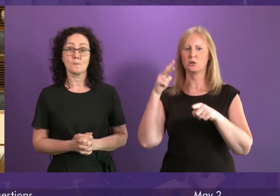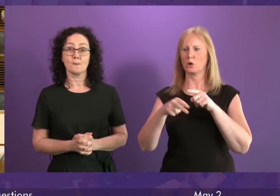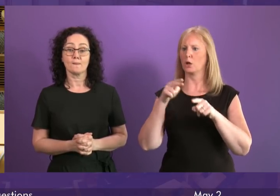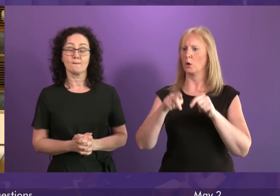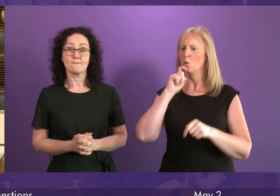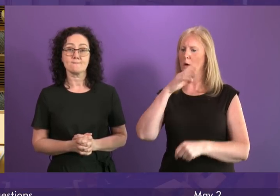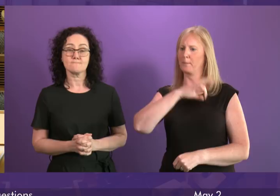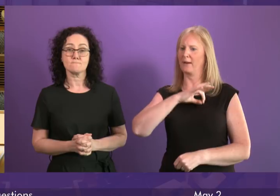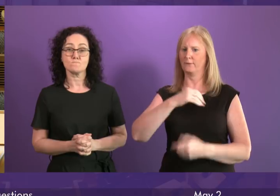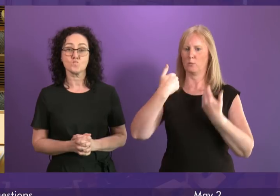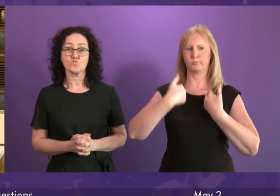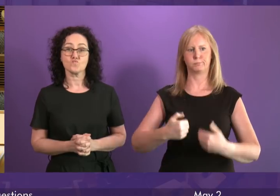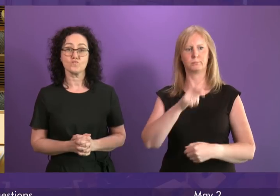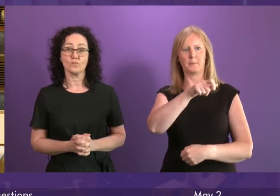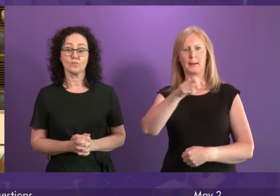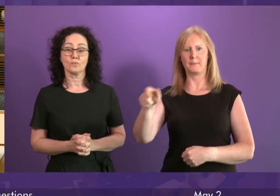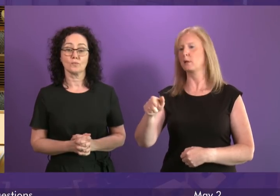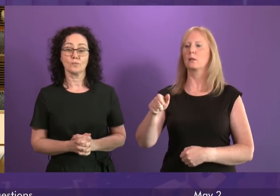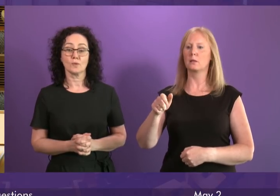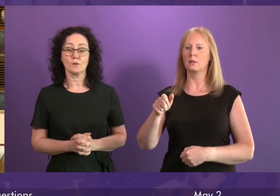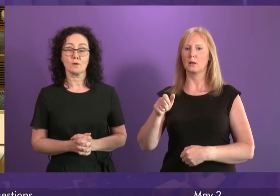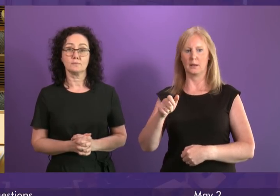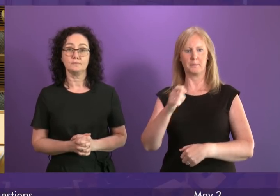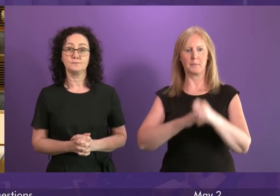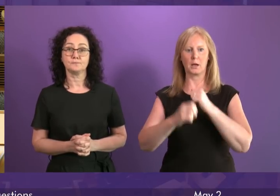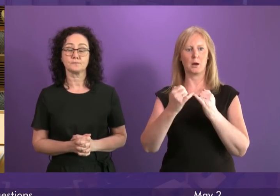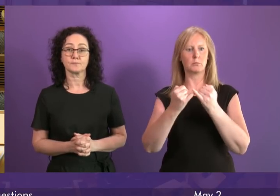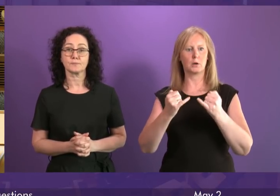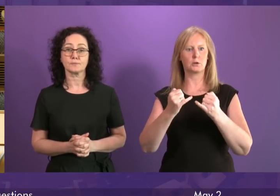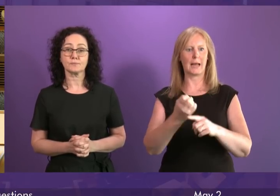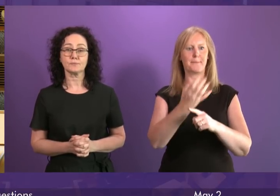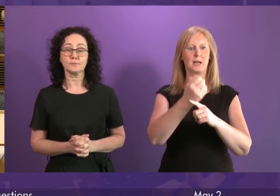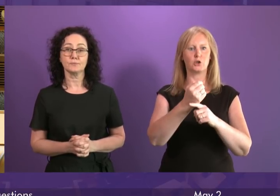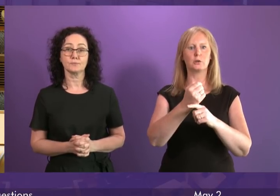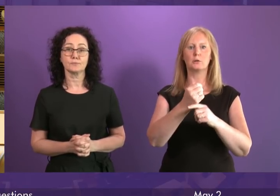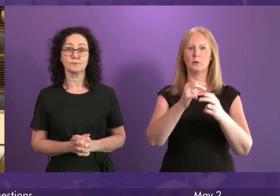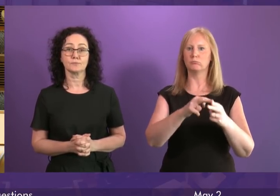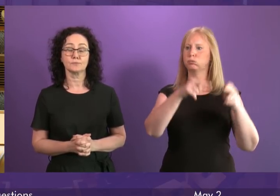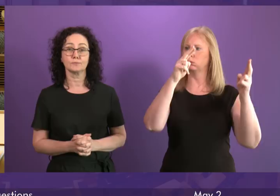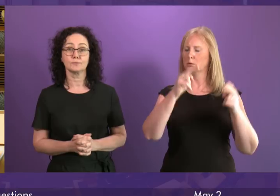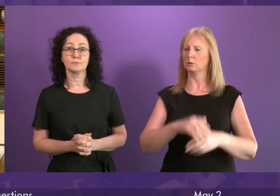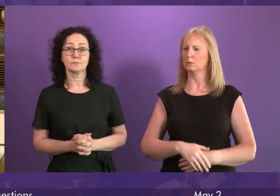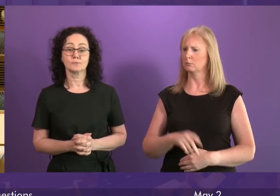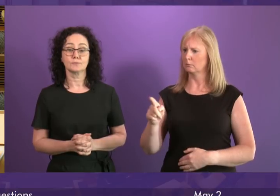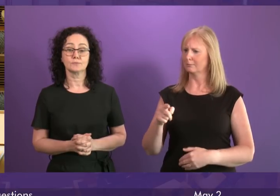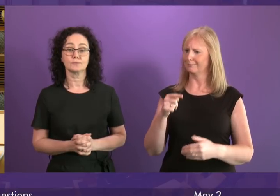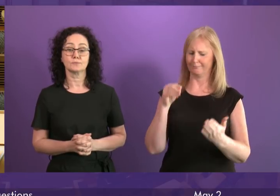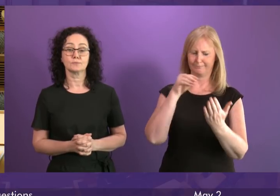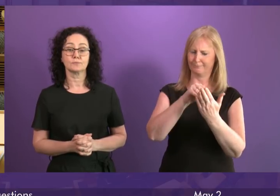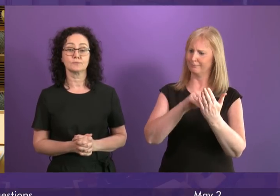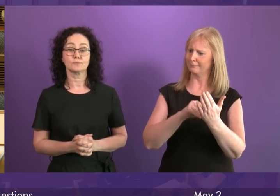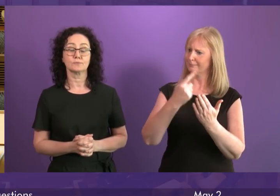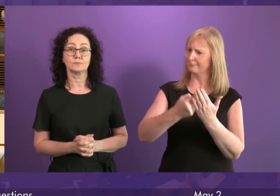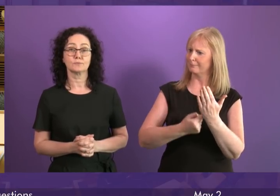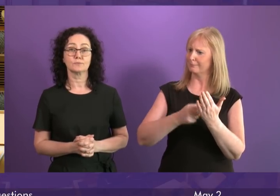and actually drives up emissions. The First Minister tells us that she has factored this in. But that's simply not good